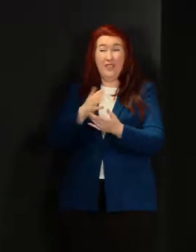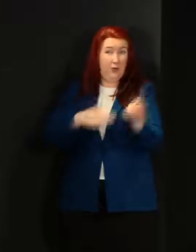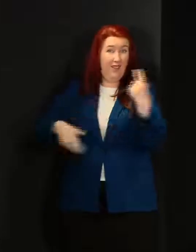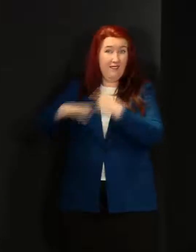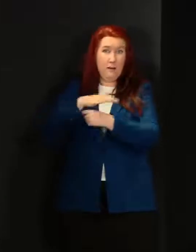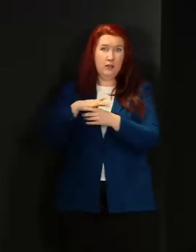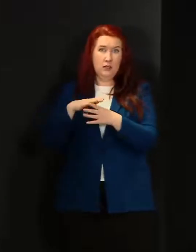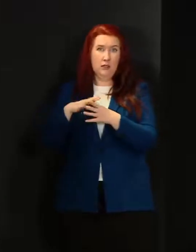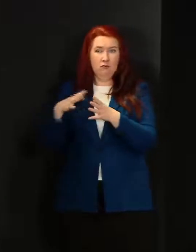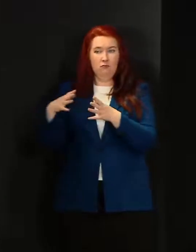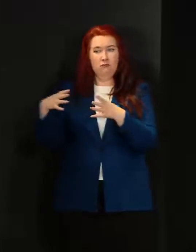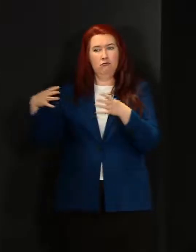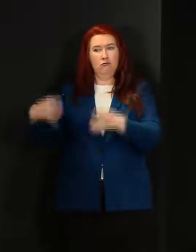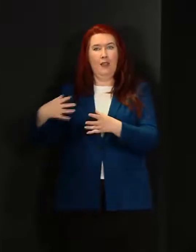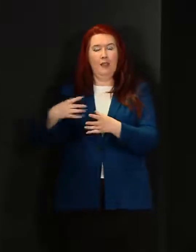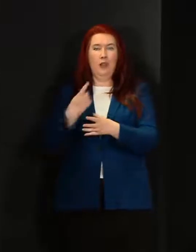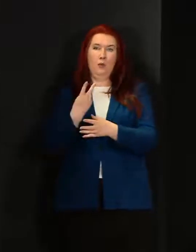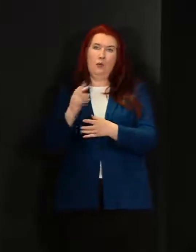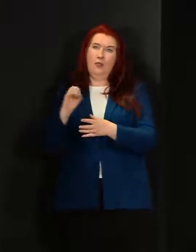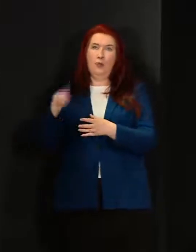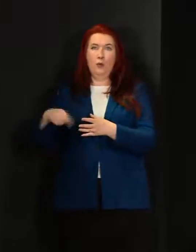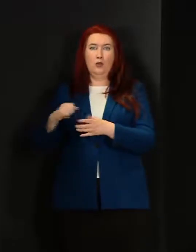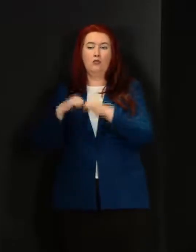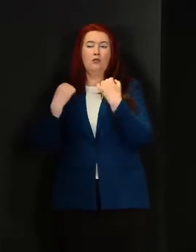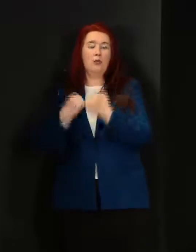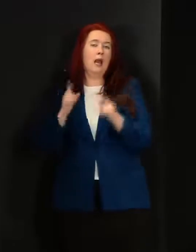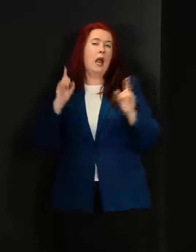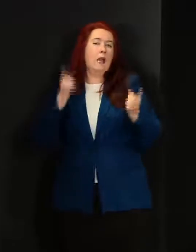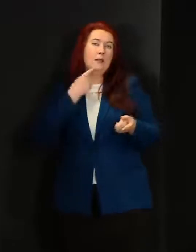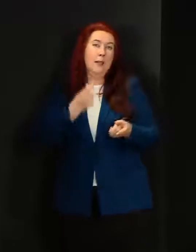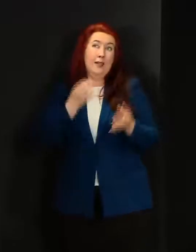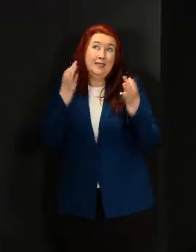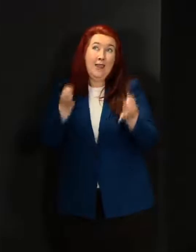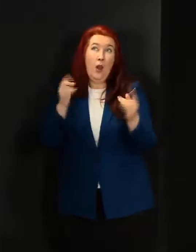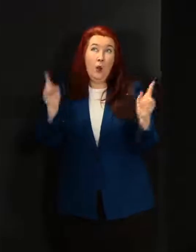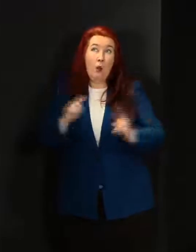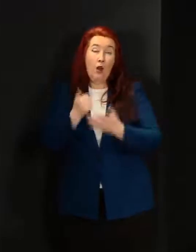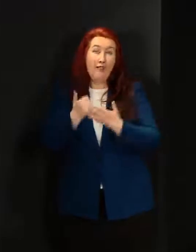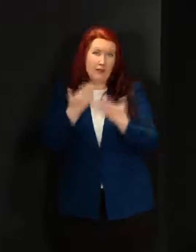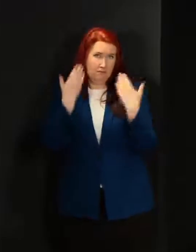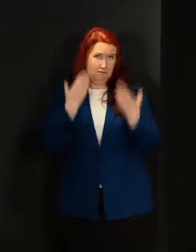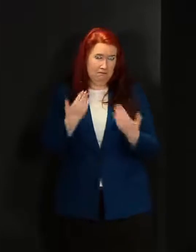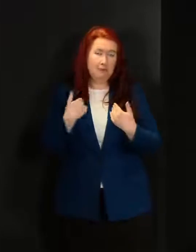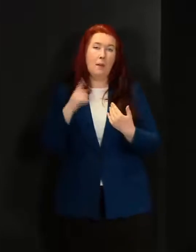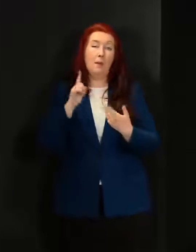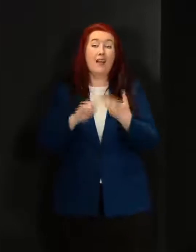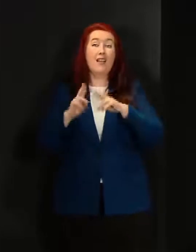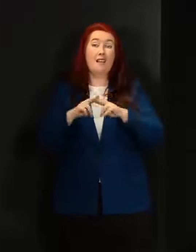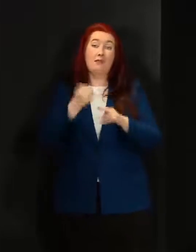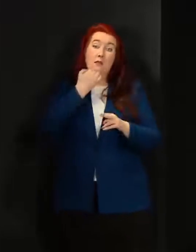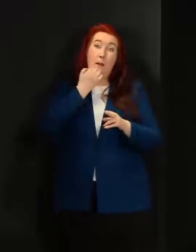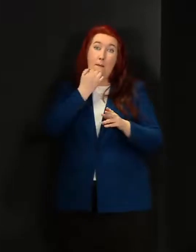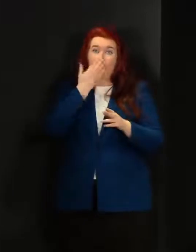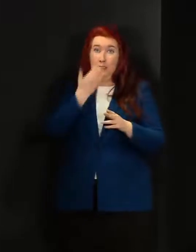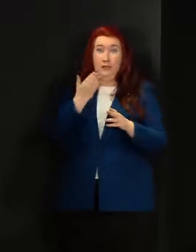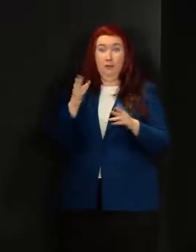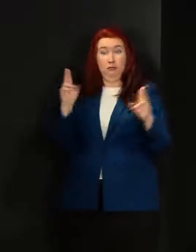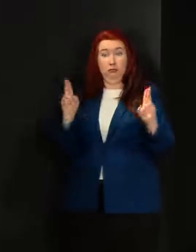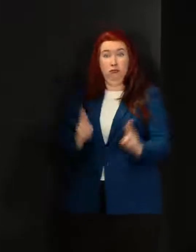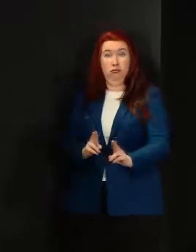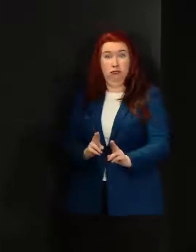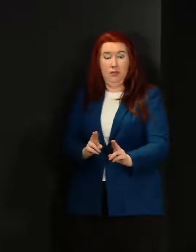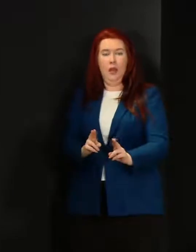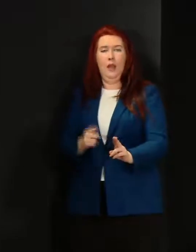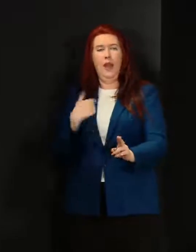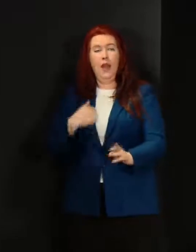inside that group just as we've intimated I can't tell you what that will be but if the numbers stay down I sincerely